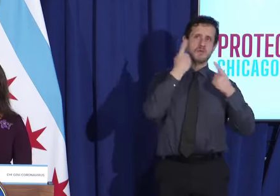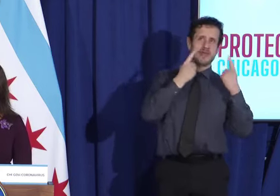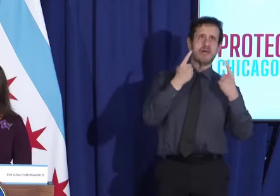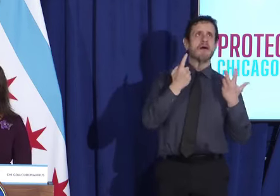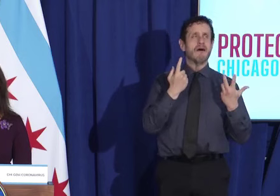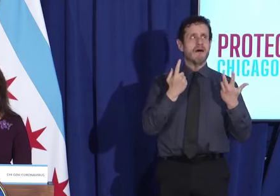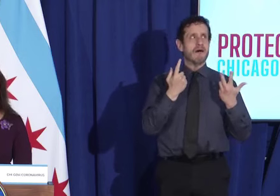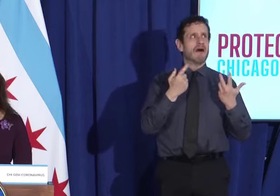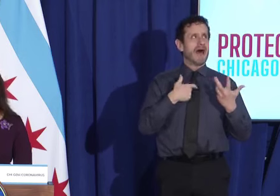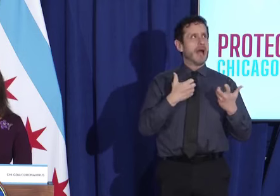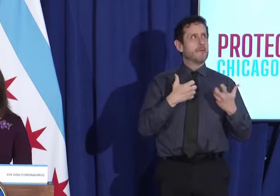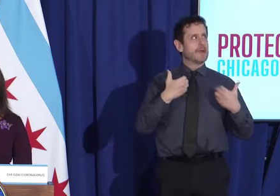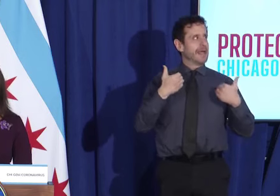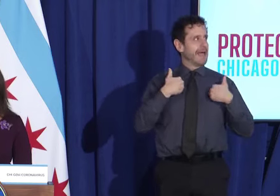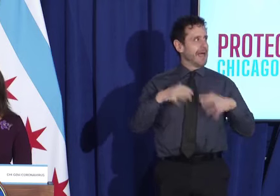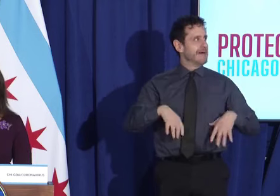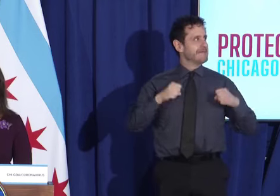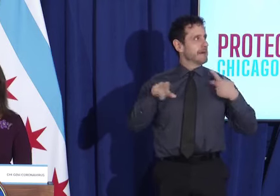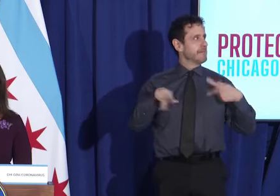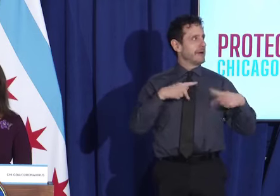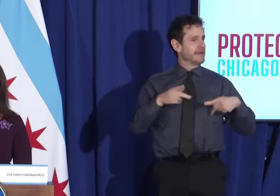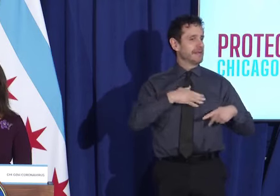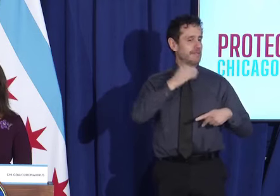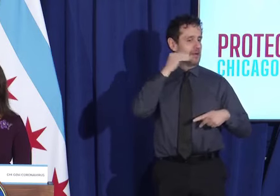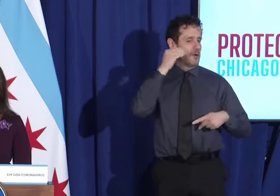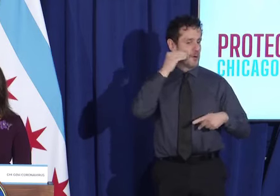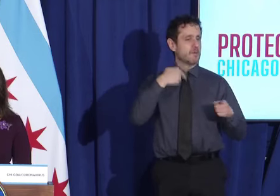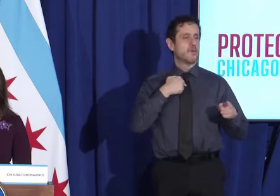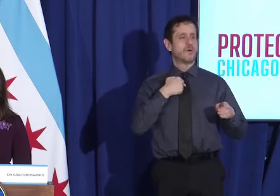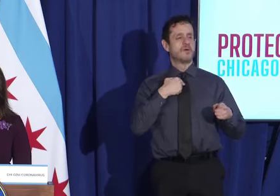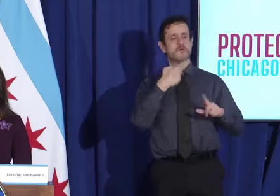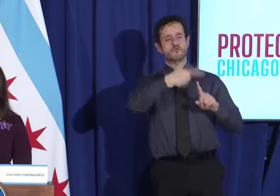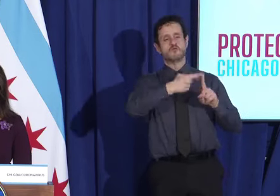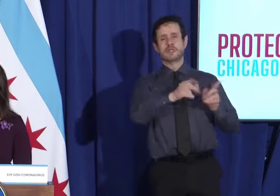in your home or in a commercial space, you better think again.